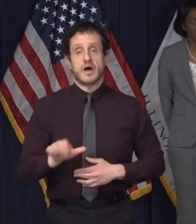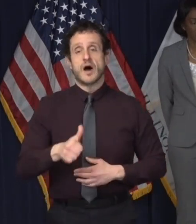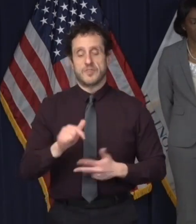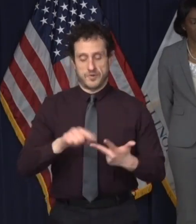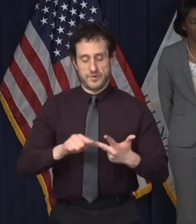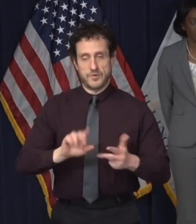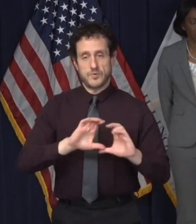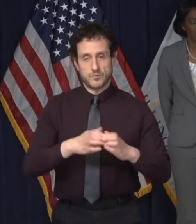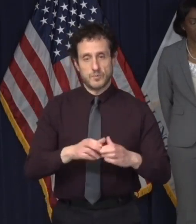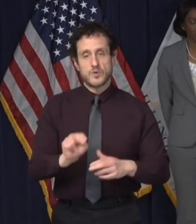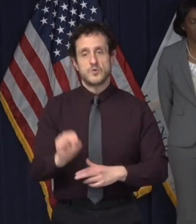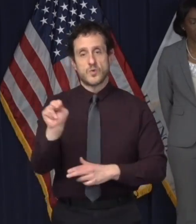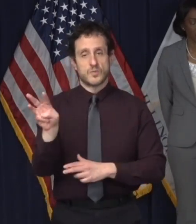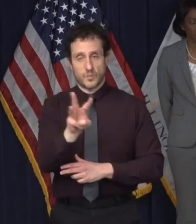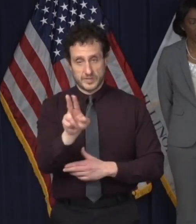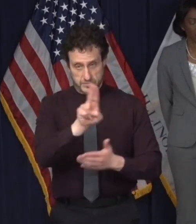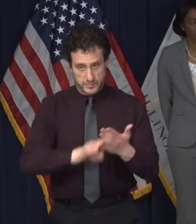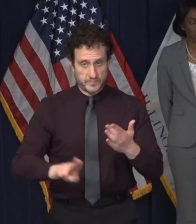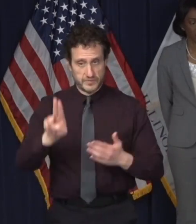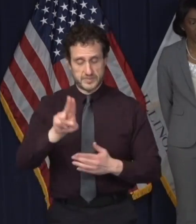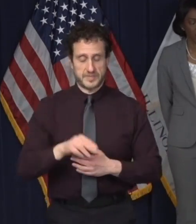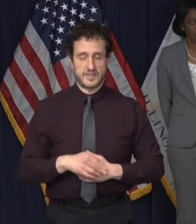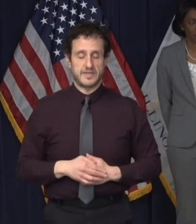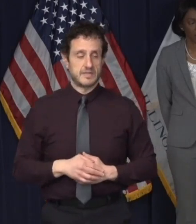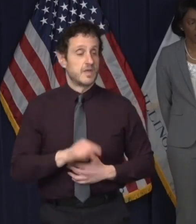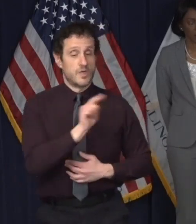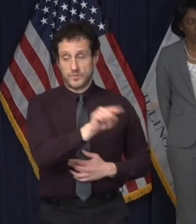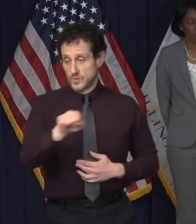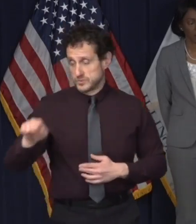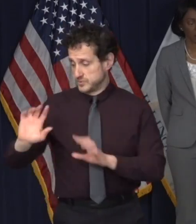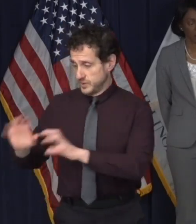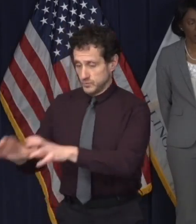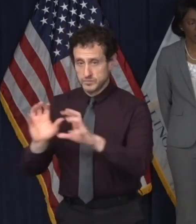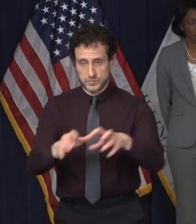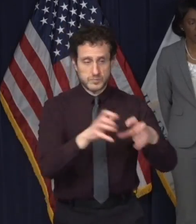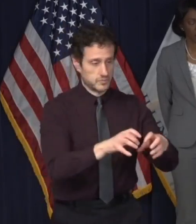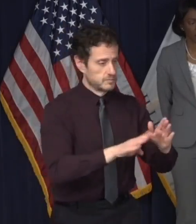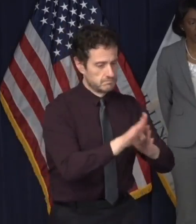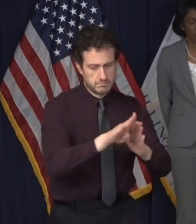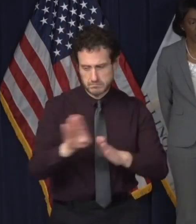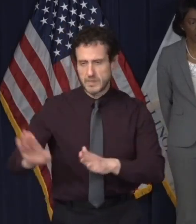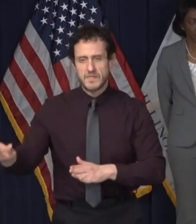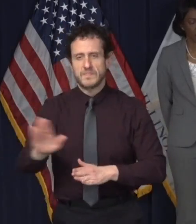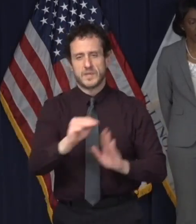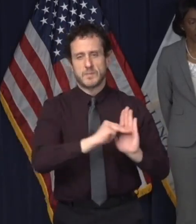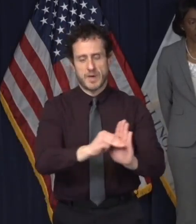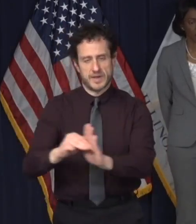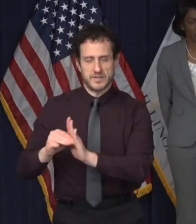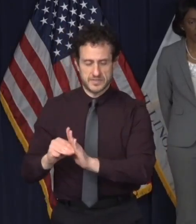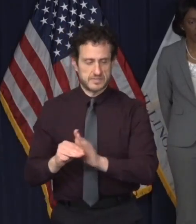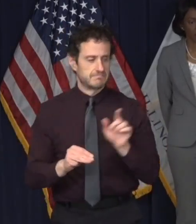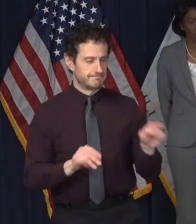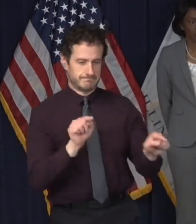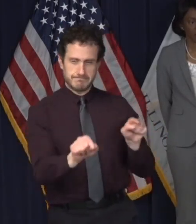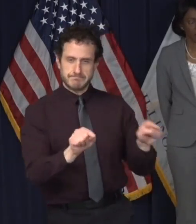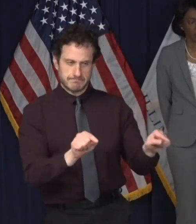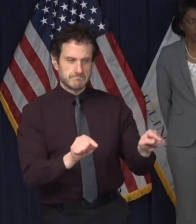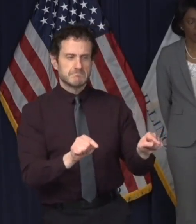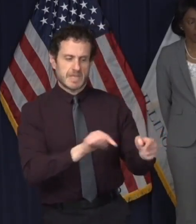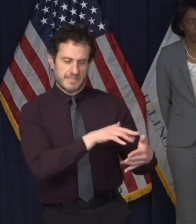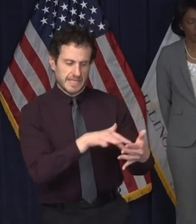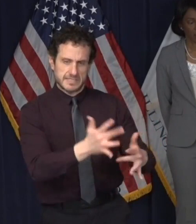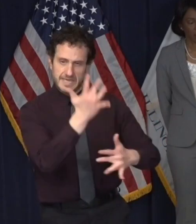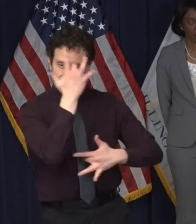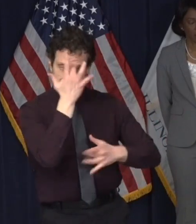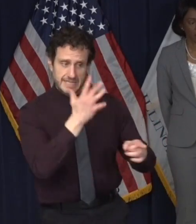another from Northwestern University, headed by Professor Jalene Girardin. Professors Coby and Girardin are epidemiologists